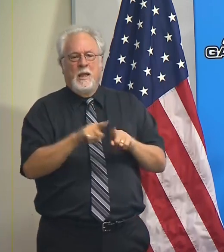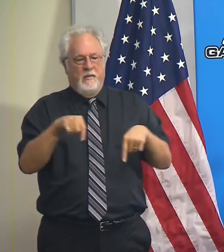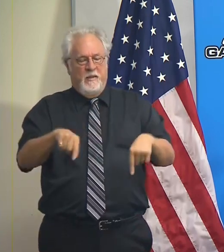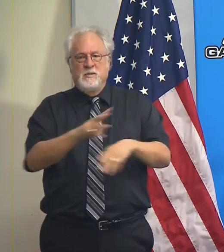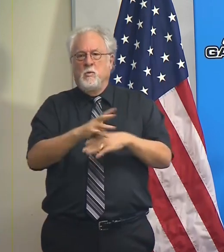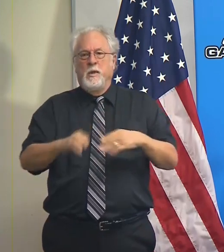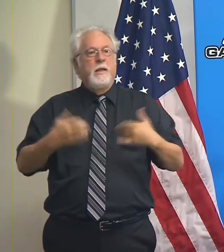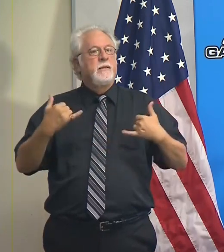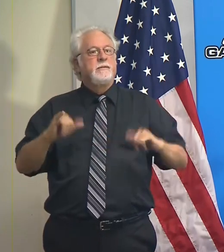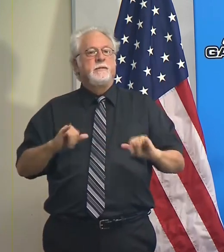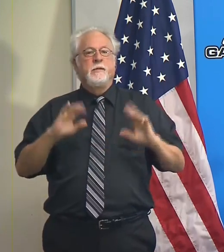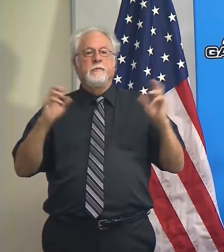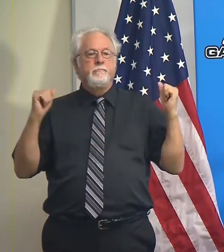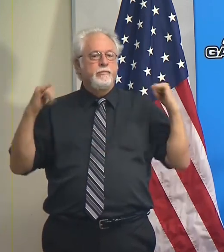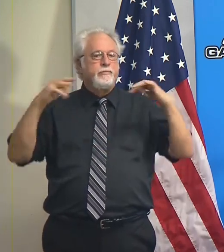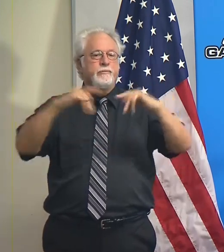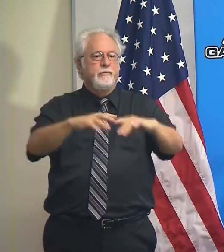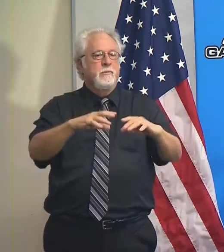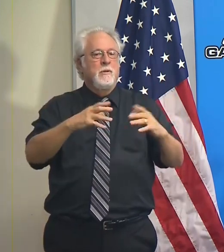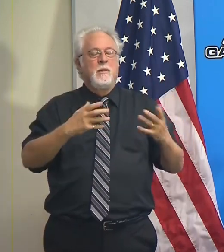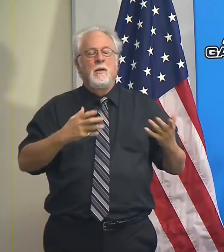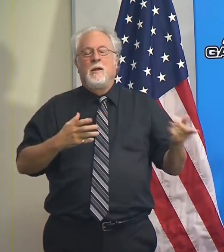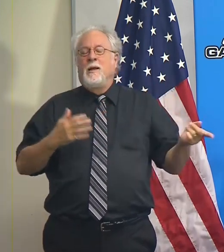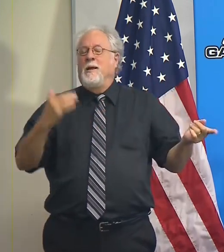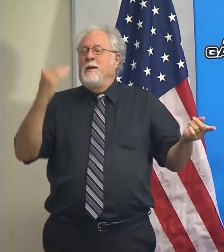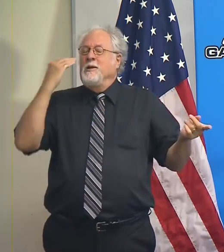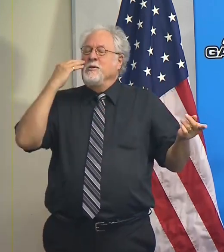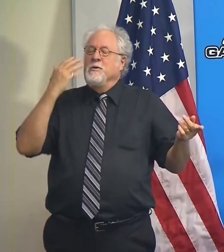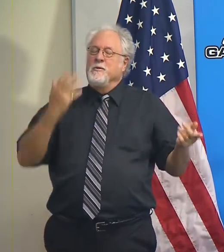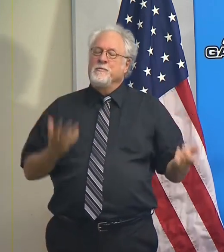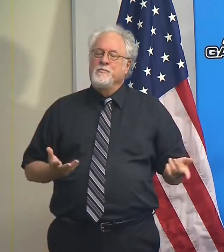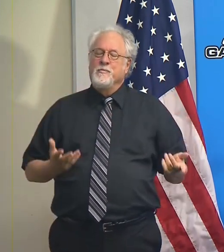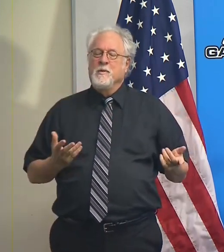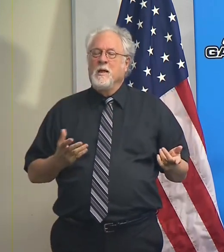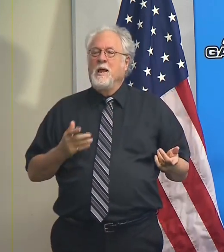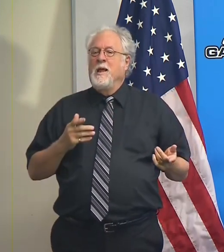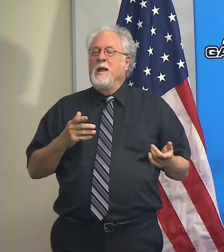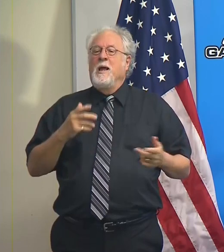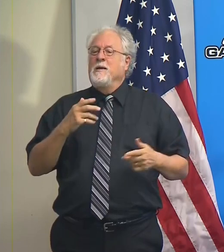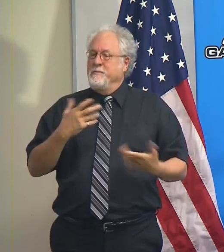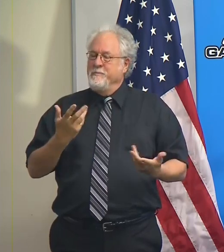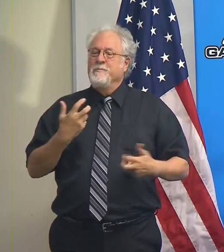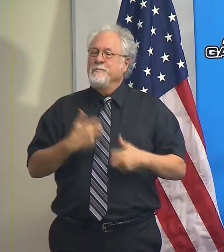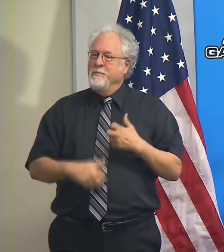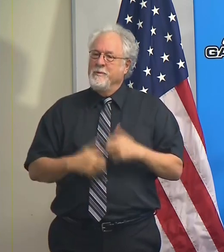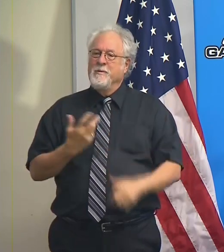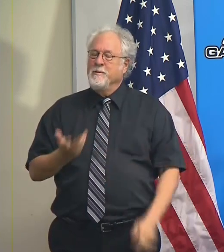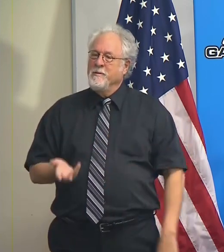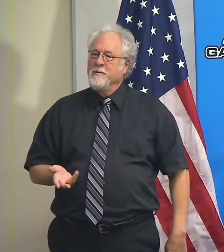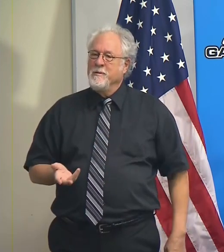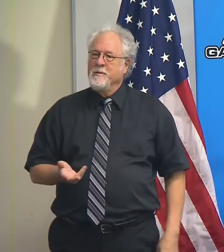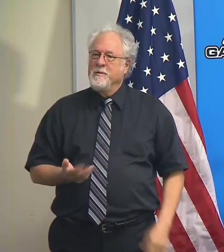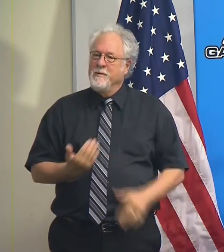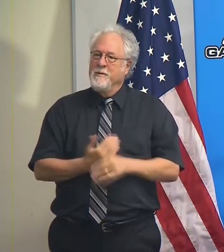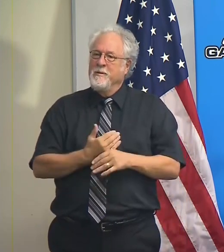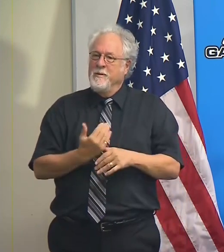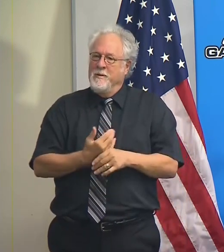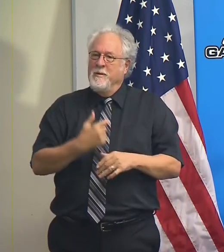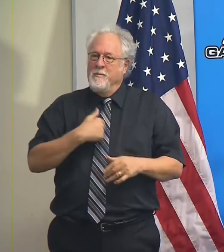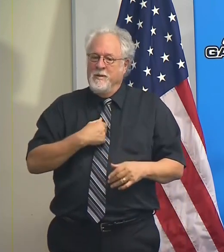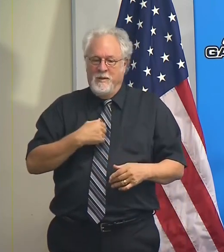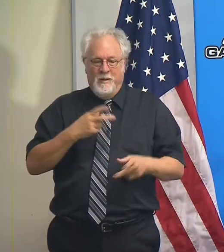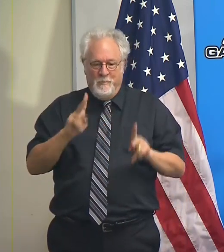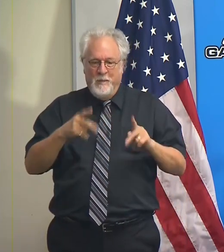still going to those gatherings not following it? Yeah, know, it's troubling to see that people are doing what